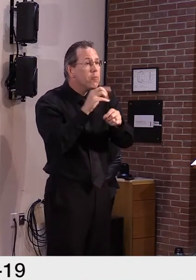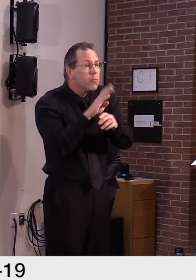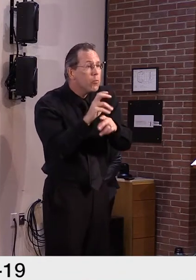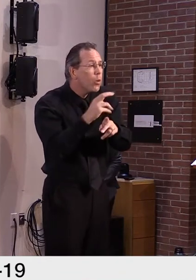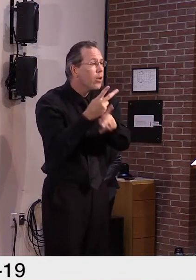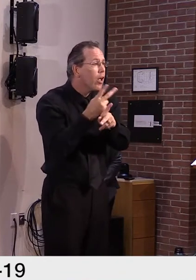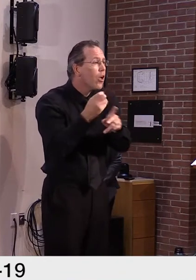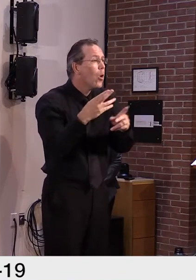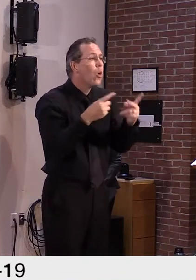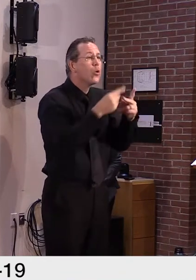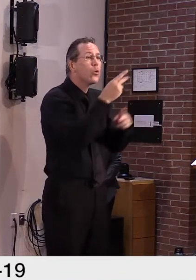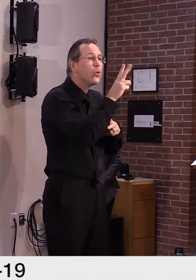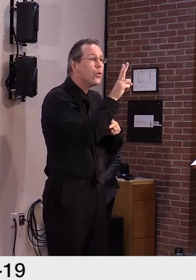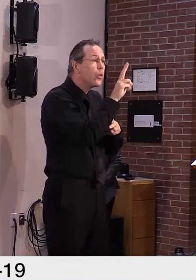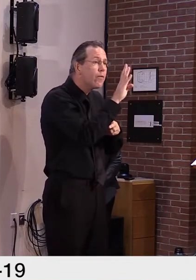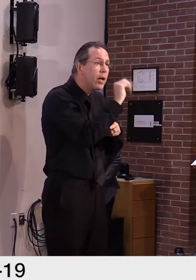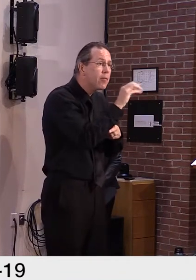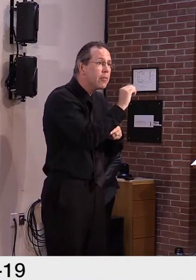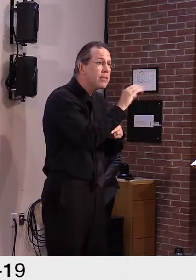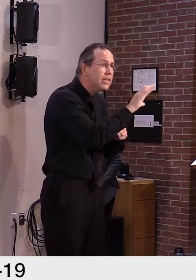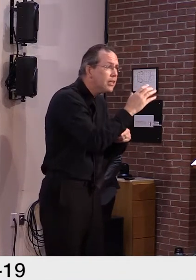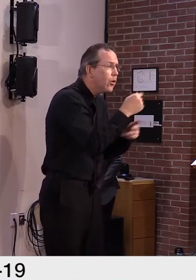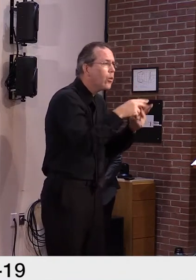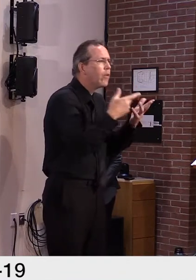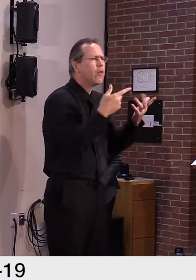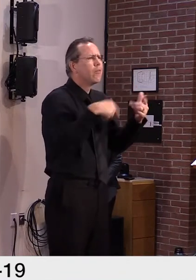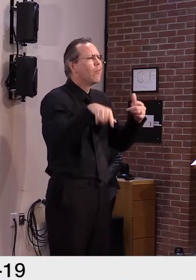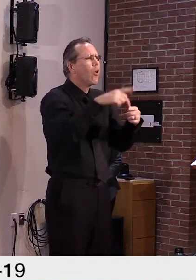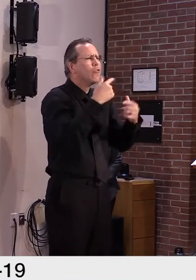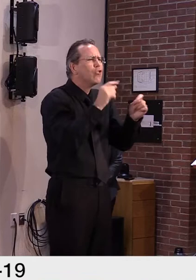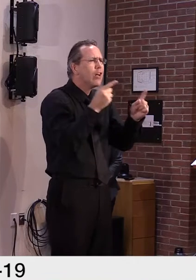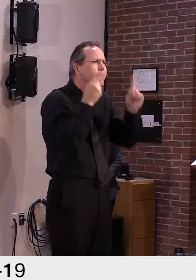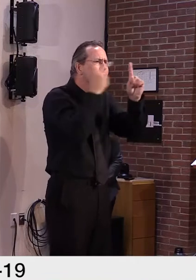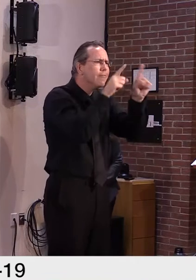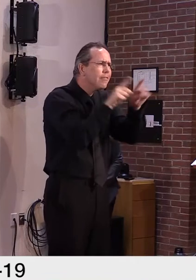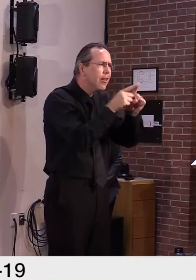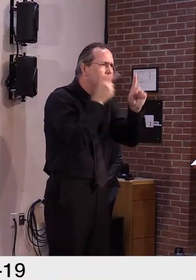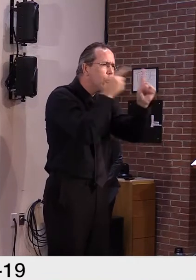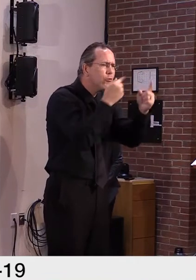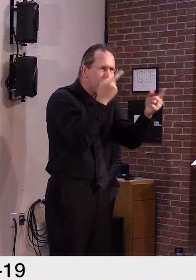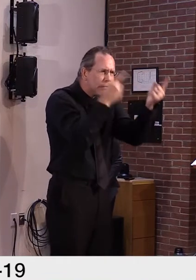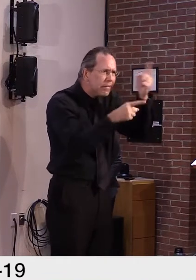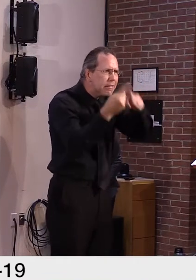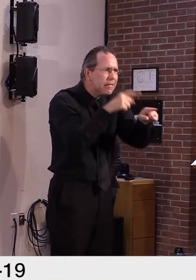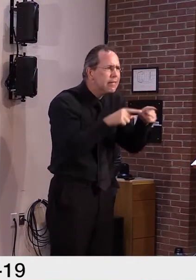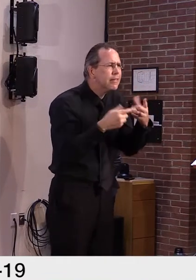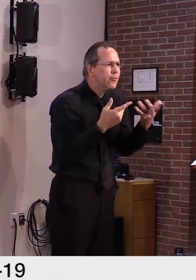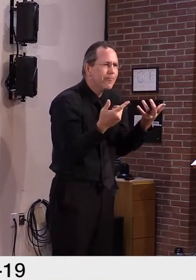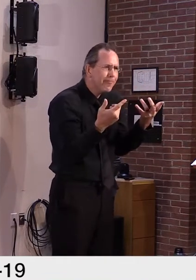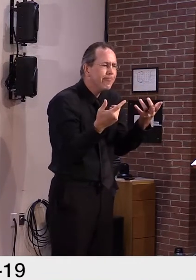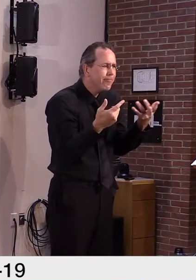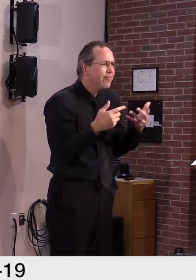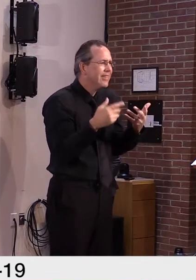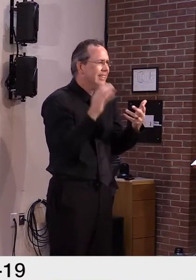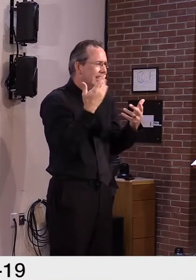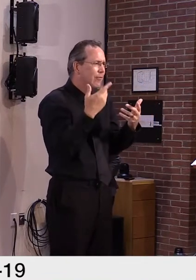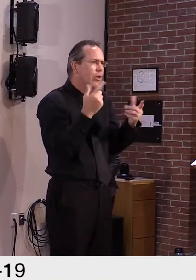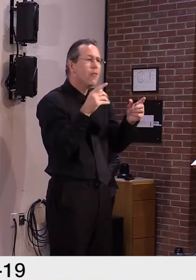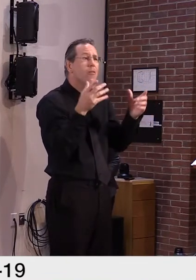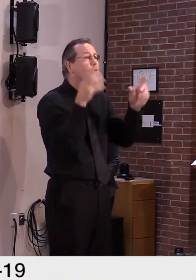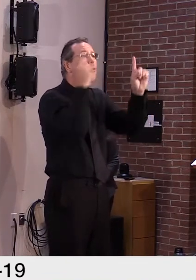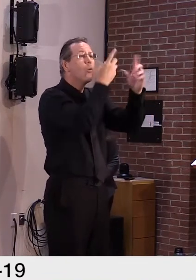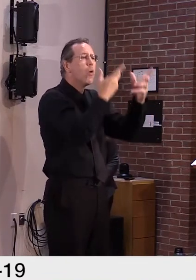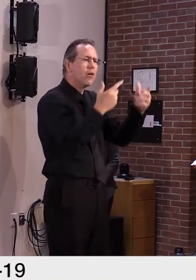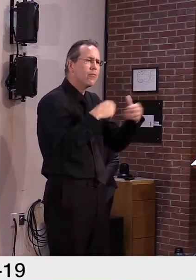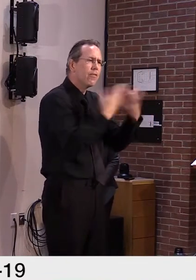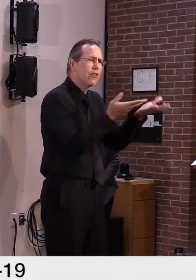Health Network, is to try to find some common ground here as we move forward and make sure that we have stability in